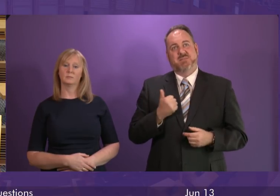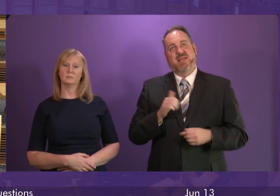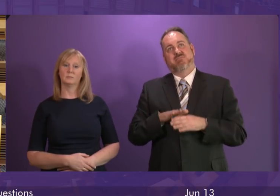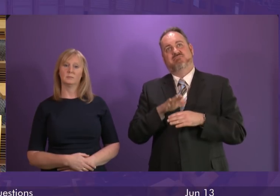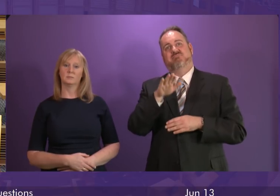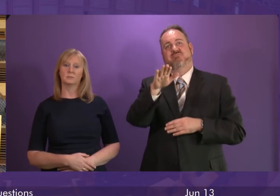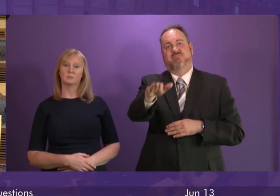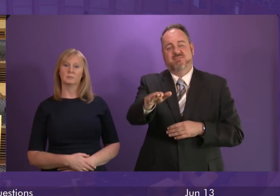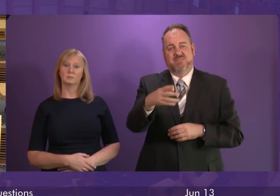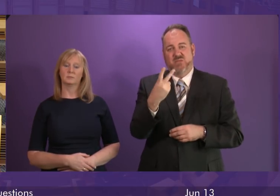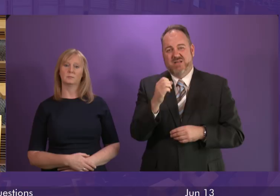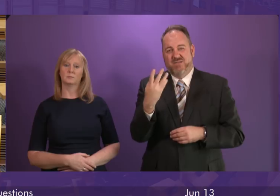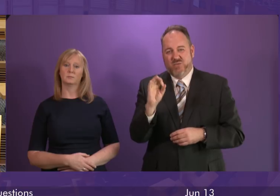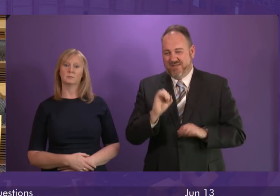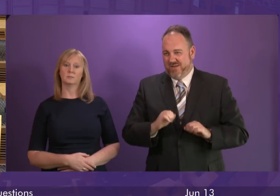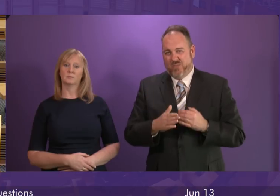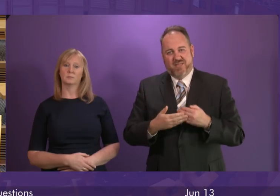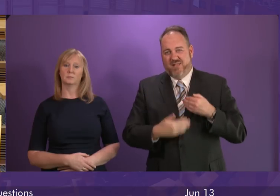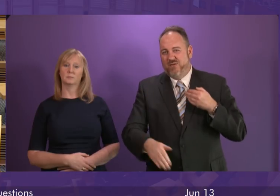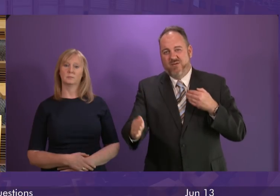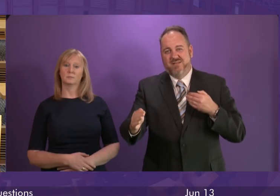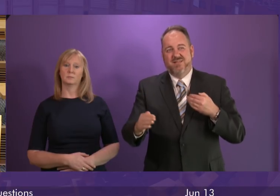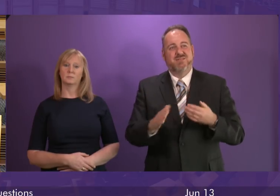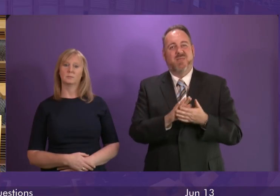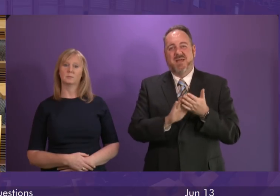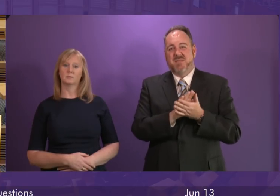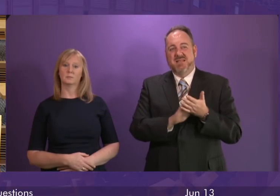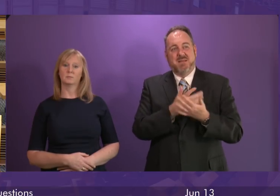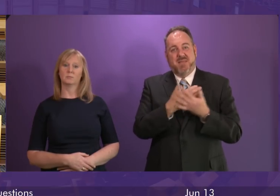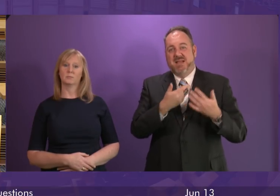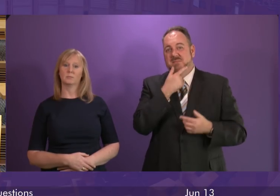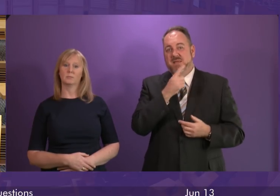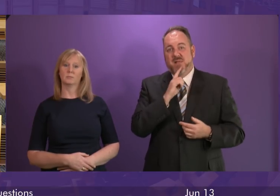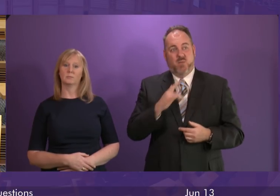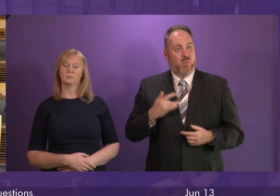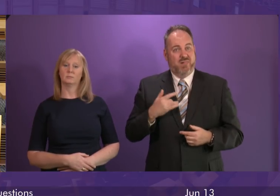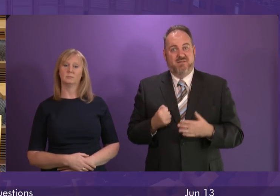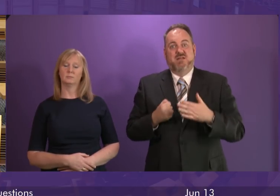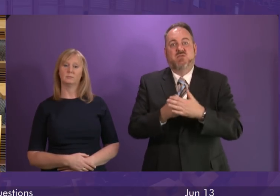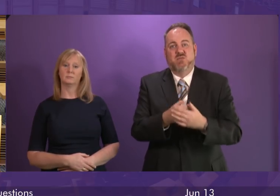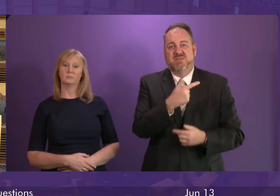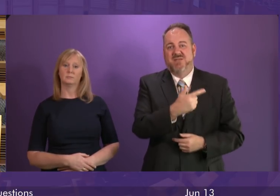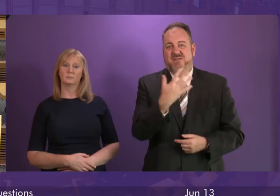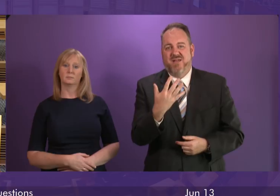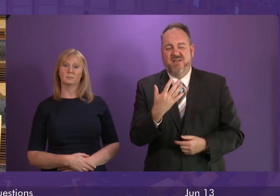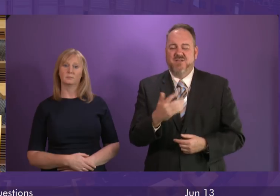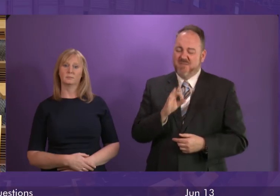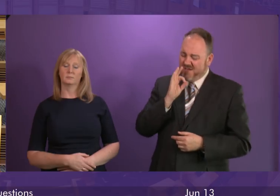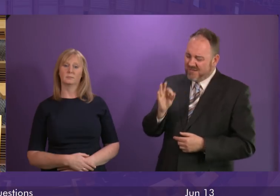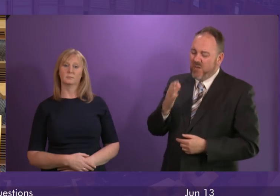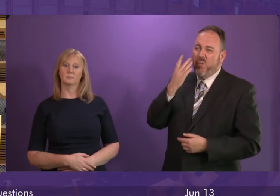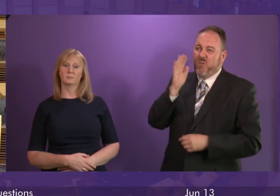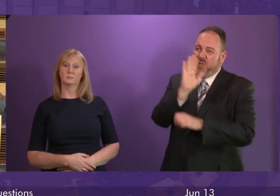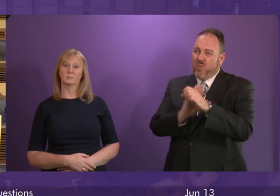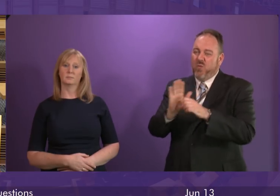in Scotland's most disadvantaged communities is less than 75. First Minister, when will all of